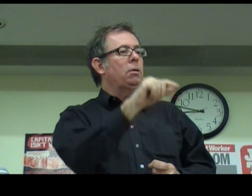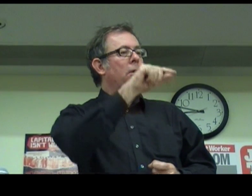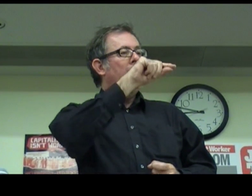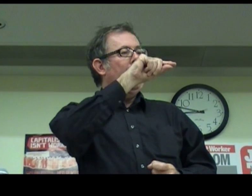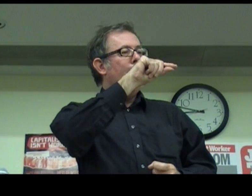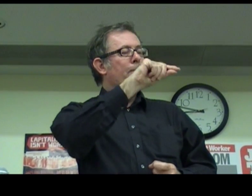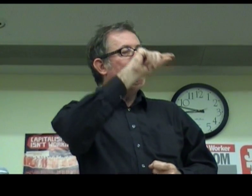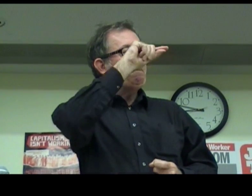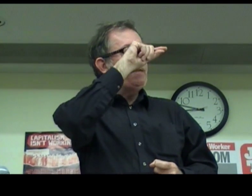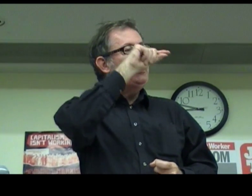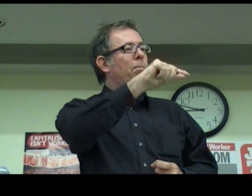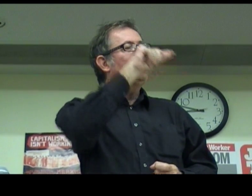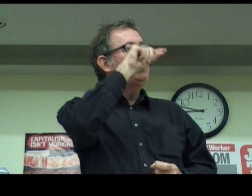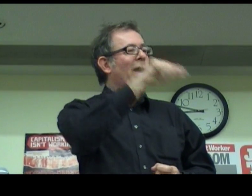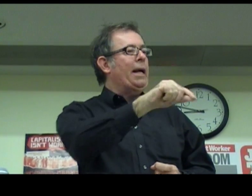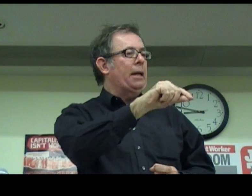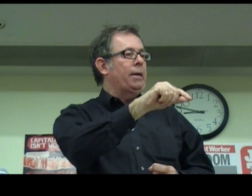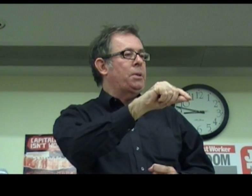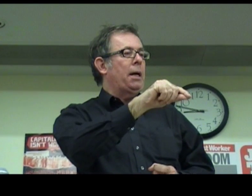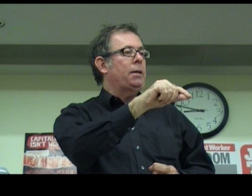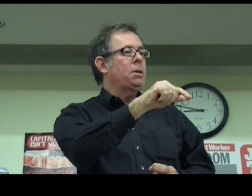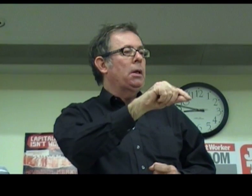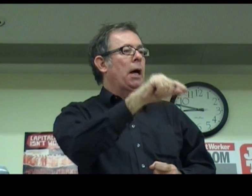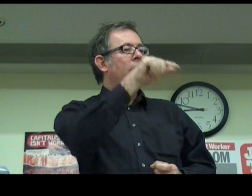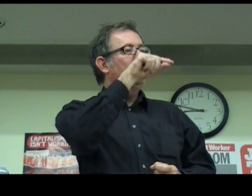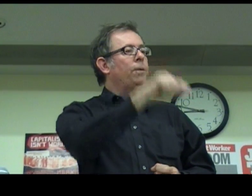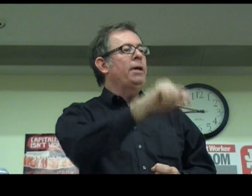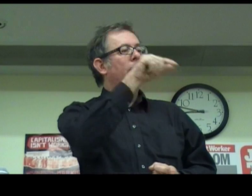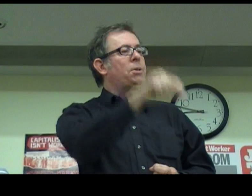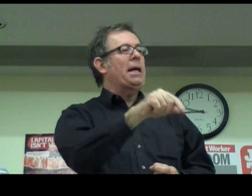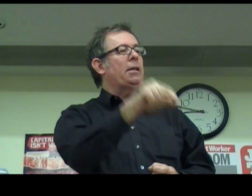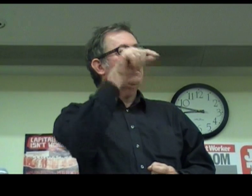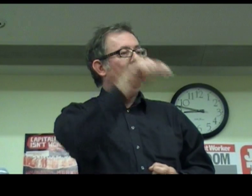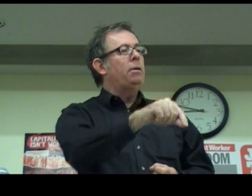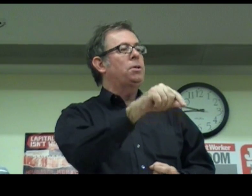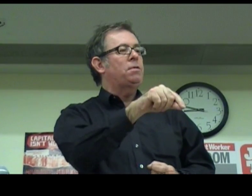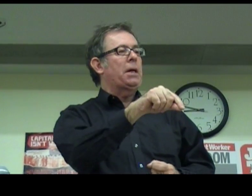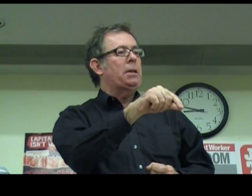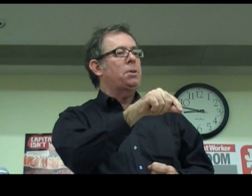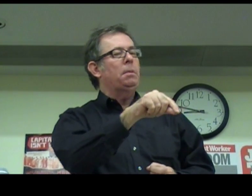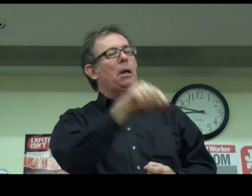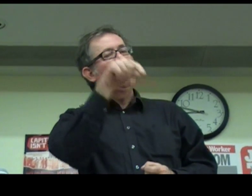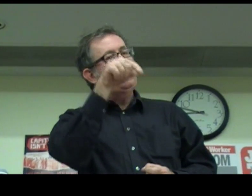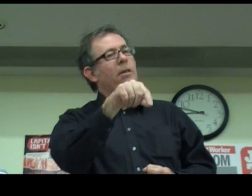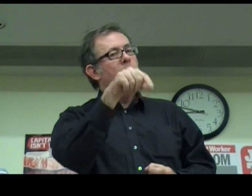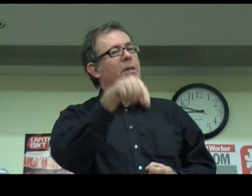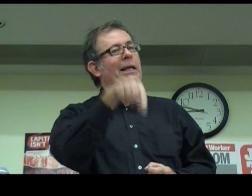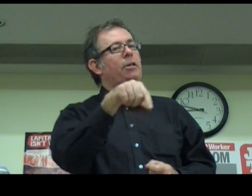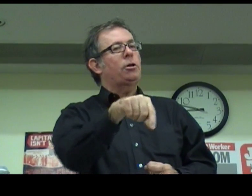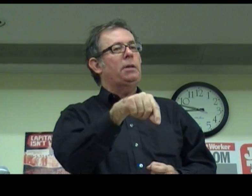recognise that and to avoid the mistake that opponents of Zionism, and I think this is particularly true in